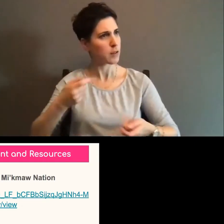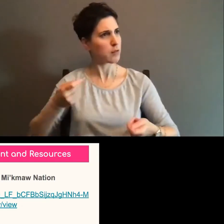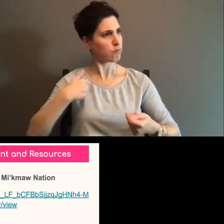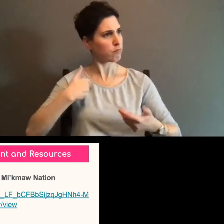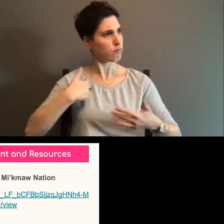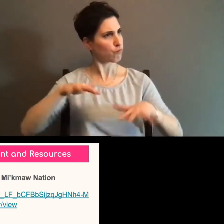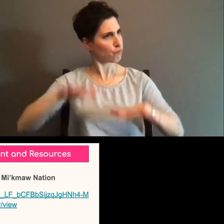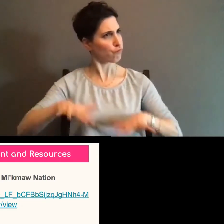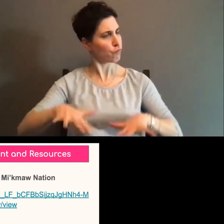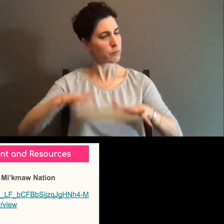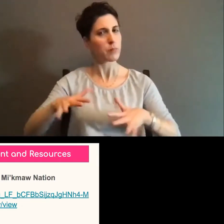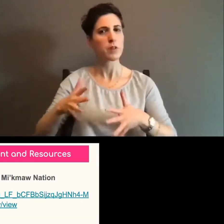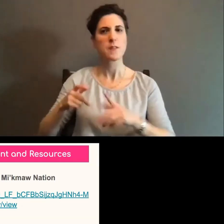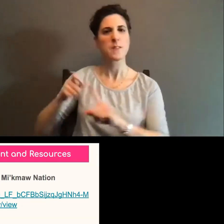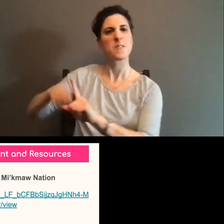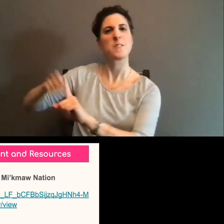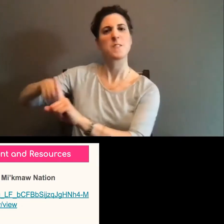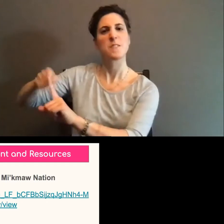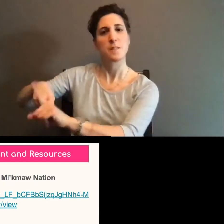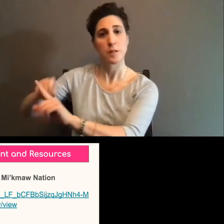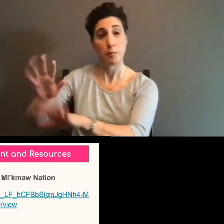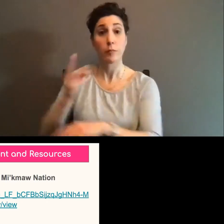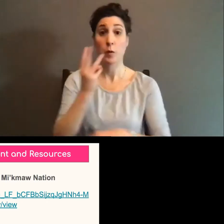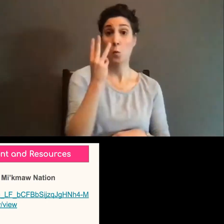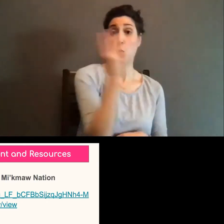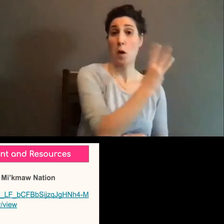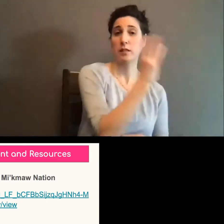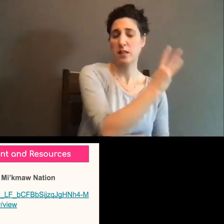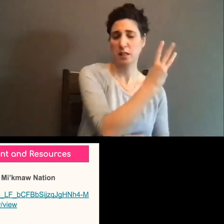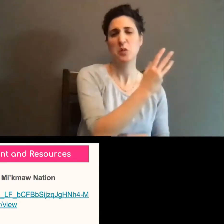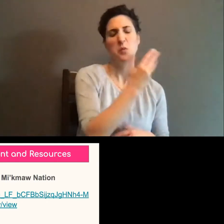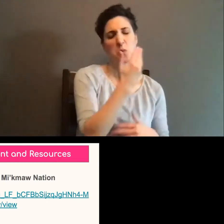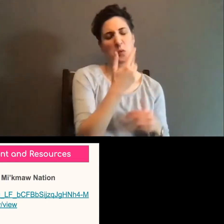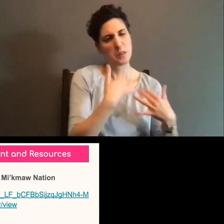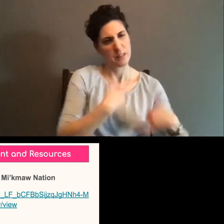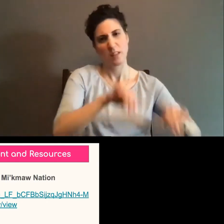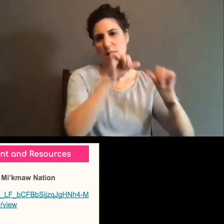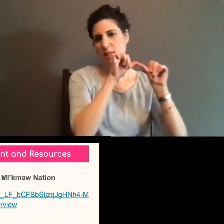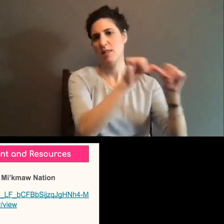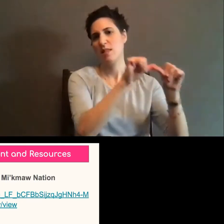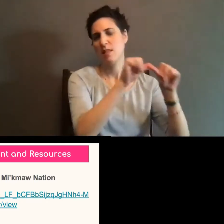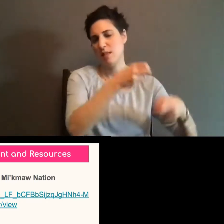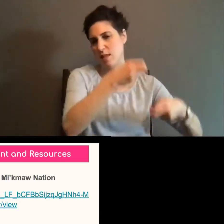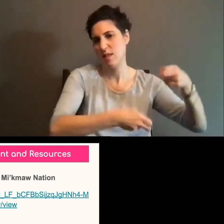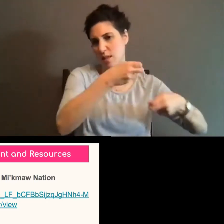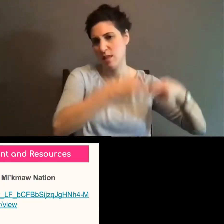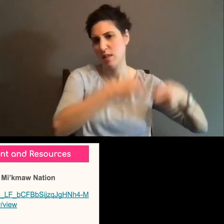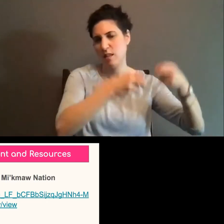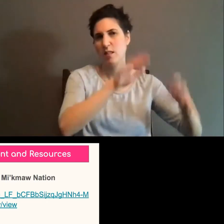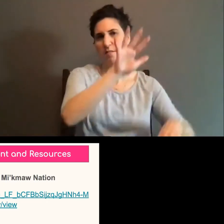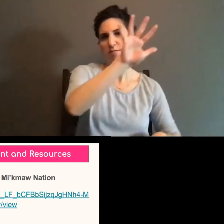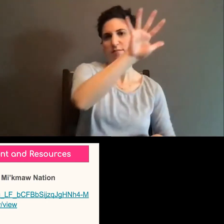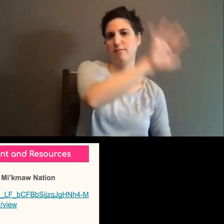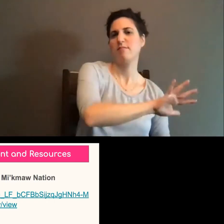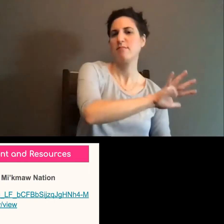Out on the west coast, there are continuing issues with the coastal gas